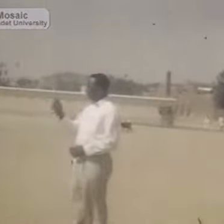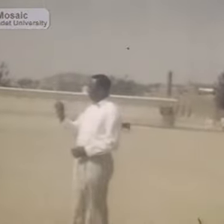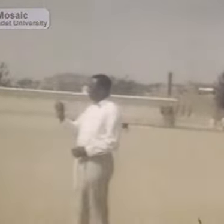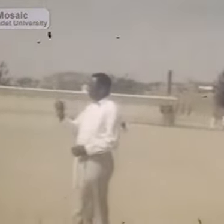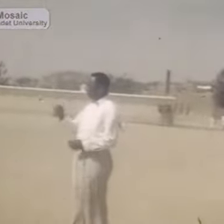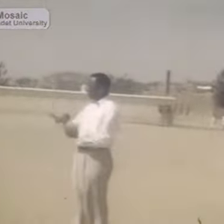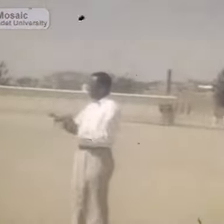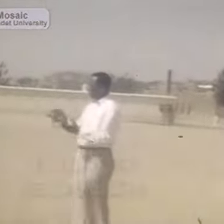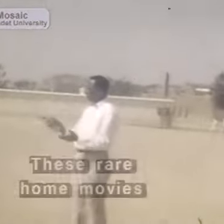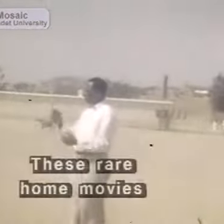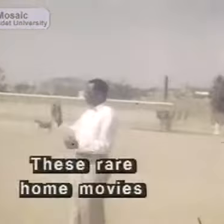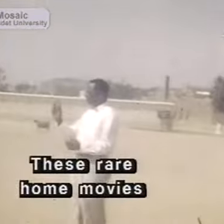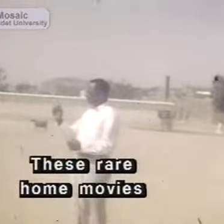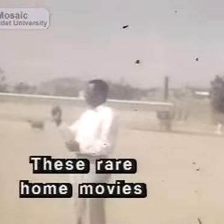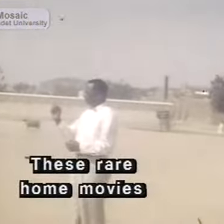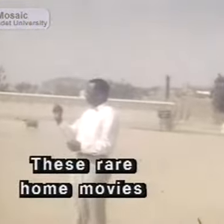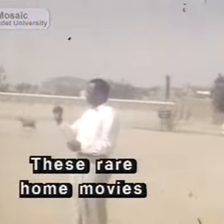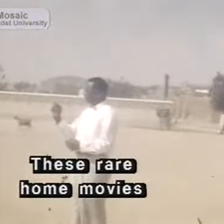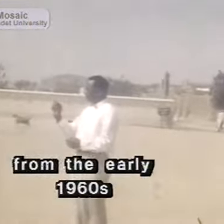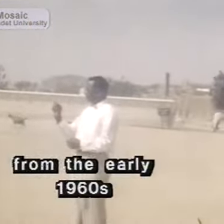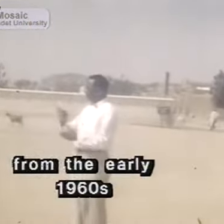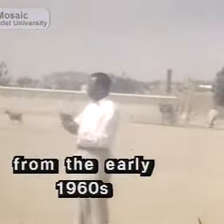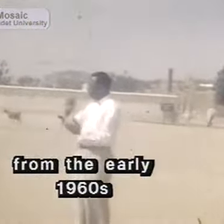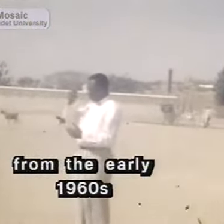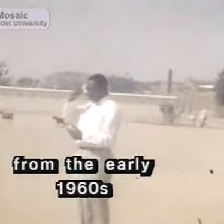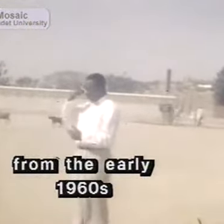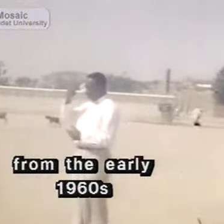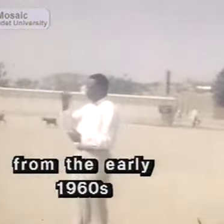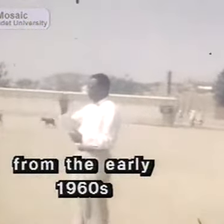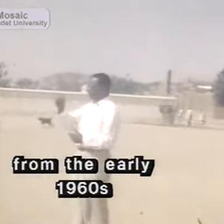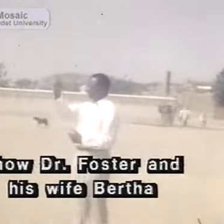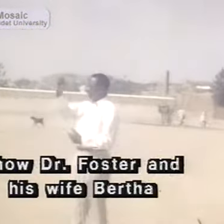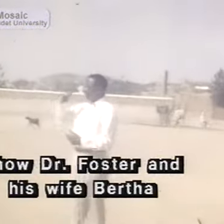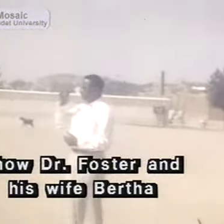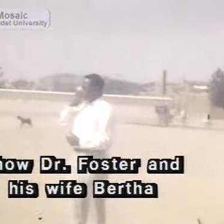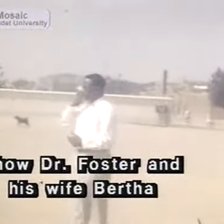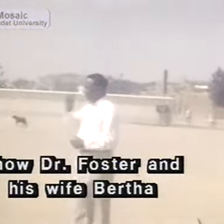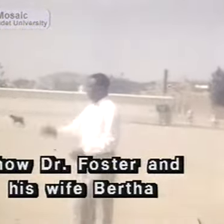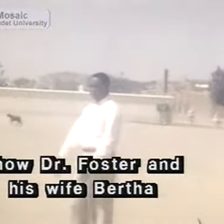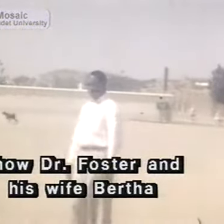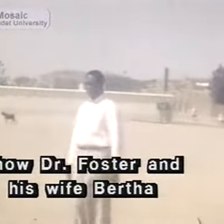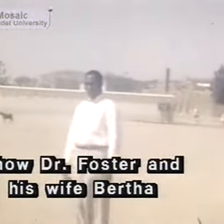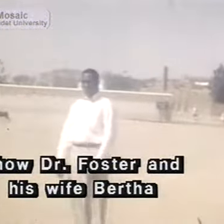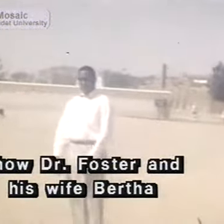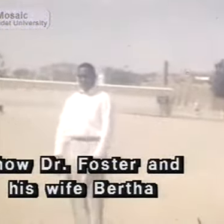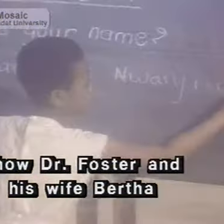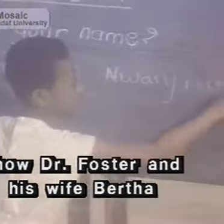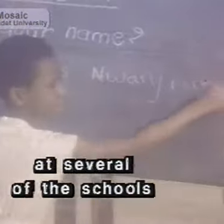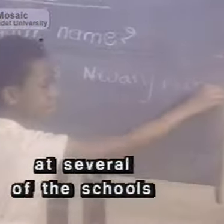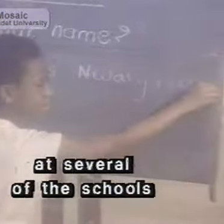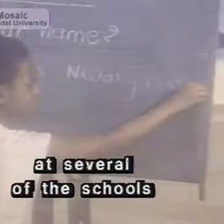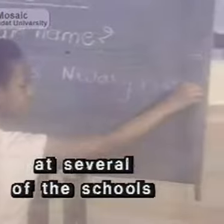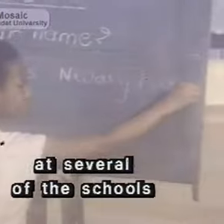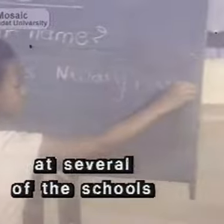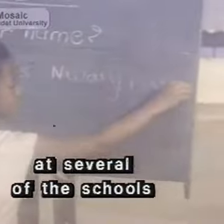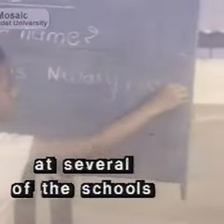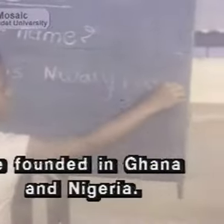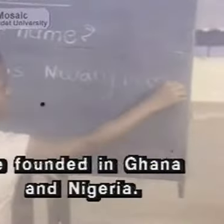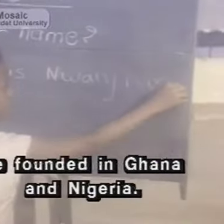These rare home movies from the early 1960s show Dr. Foster and his wife, Bertha, at several of the schools he founded